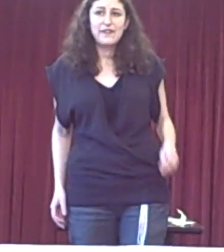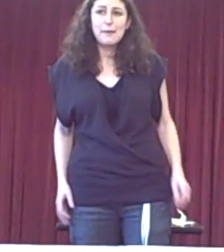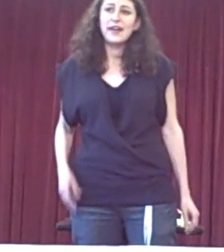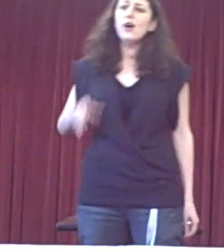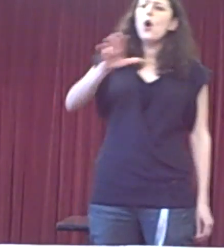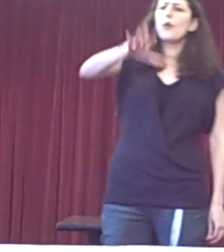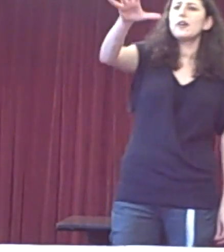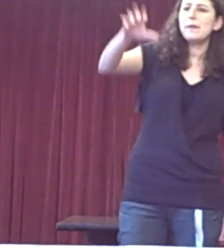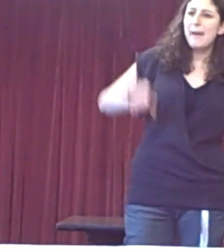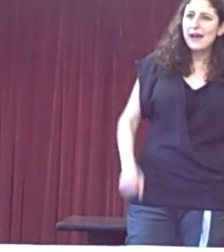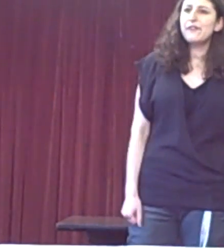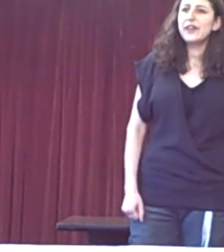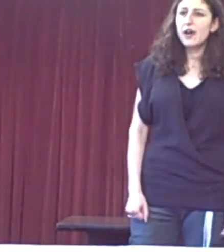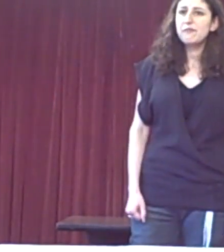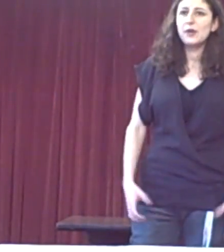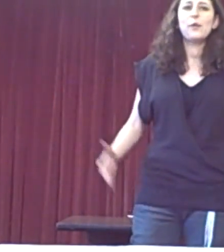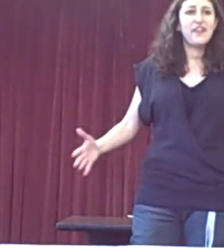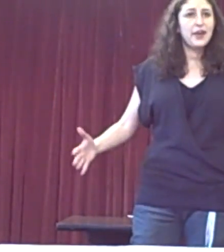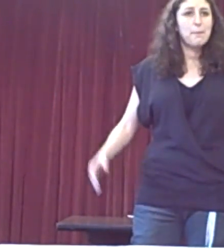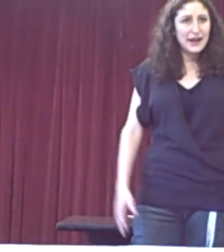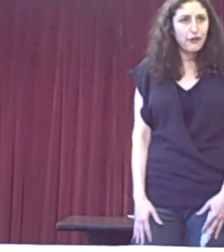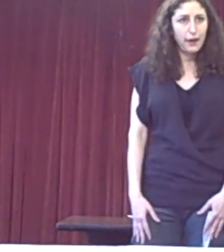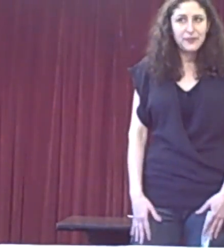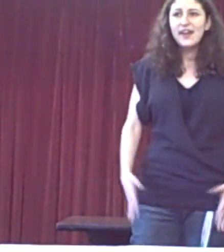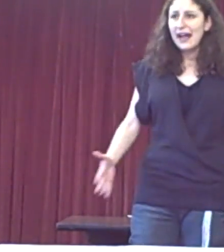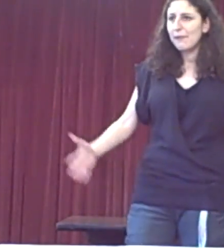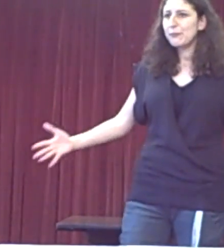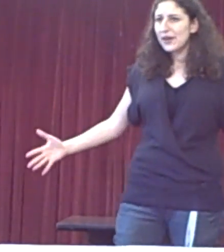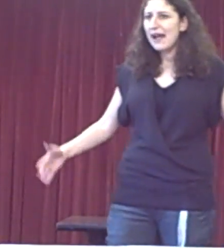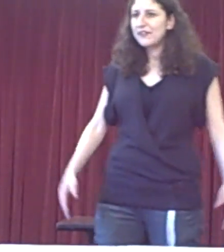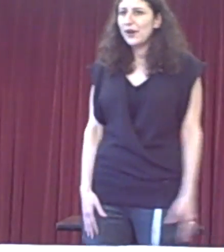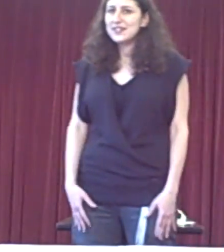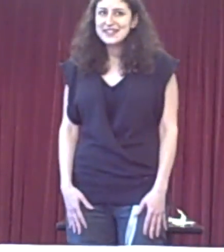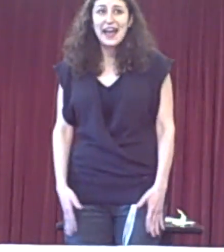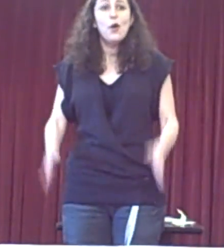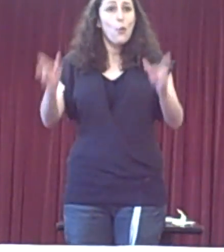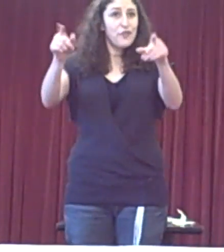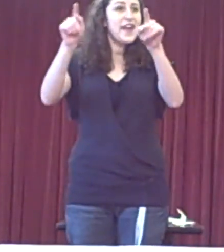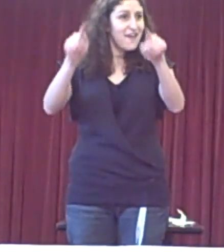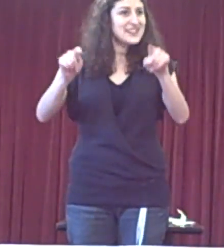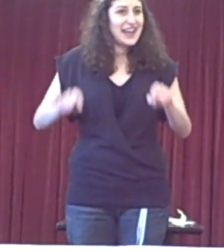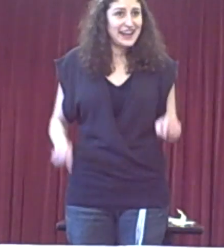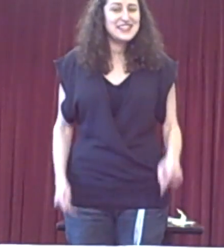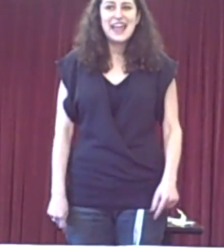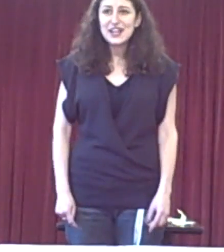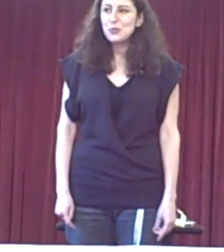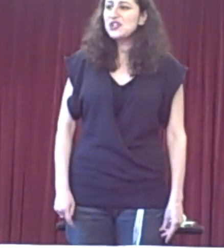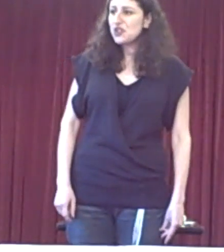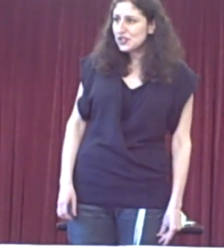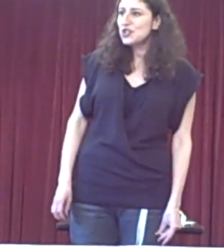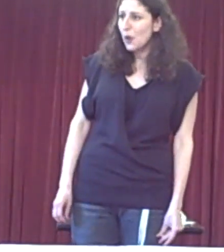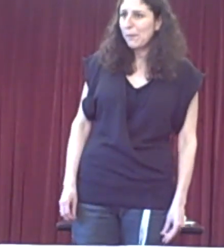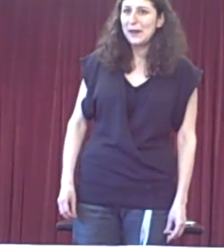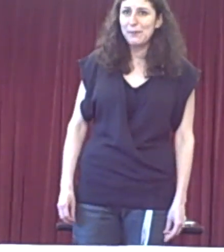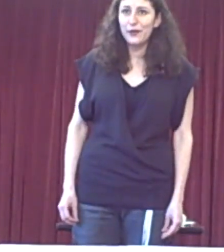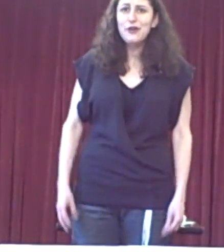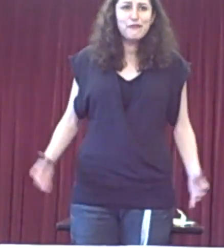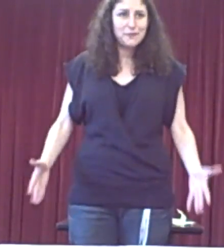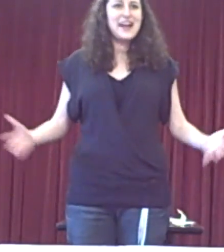family. Or it'll be bad for the government when they go bankrupt and we have to go into debt. What they are saying is, yes, we should stop people from getting